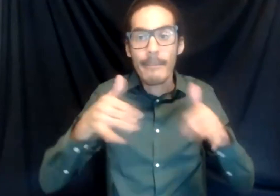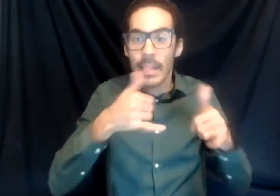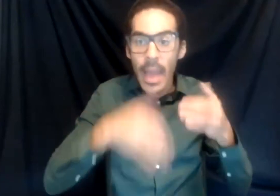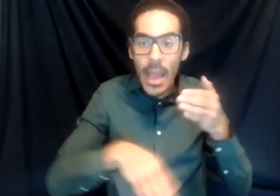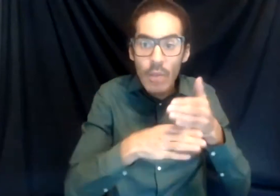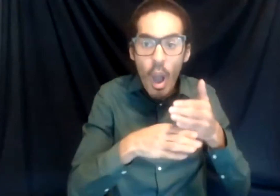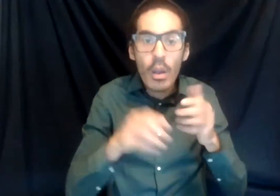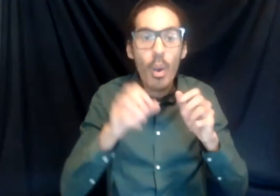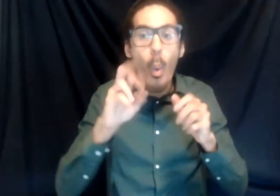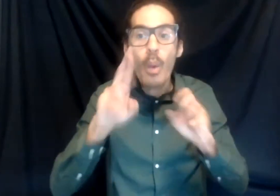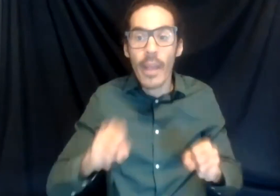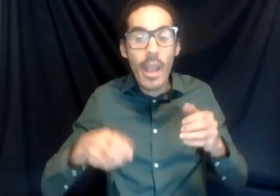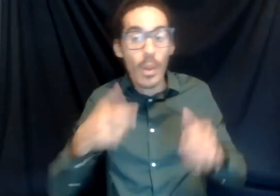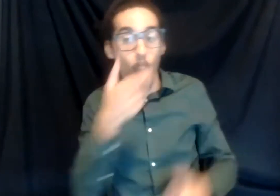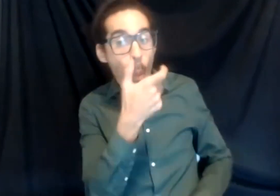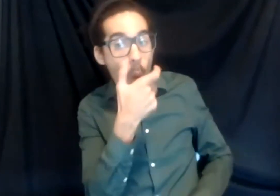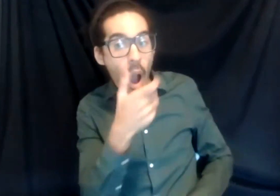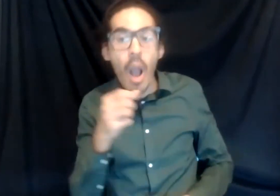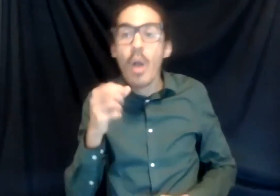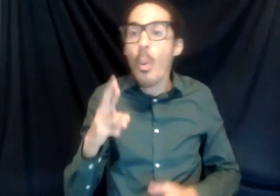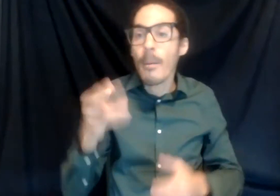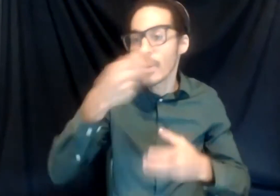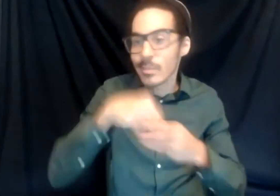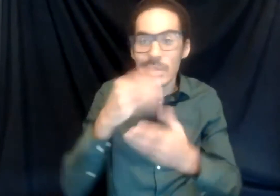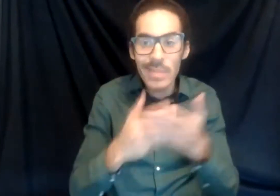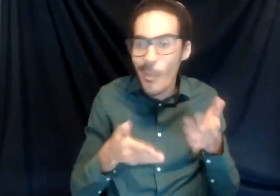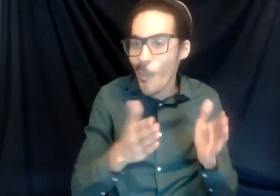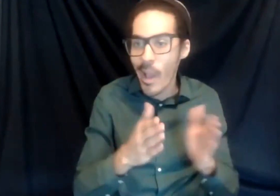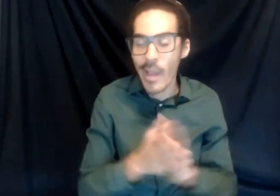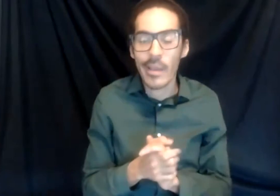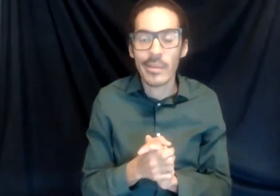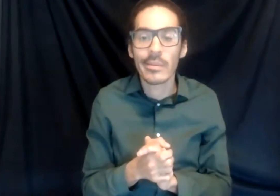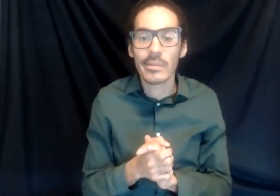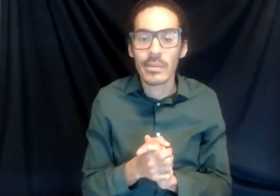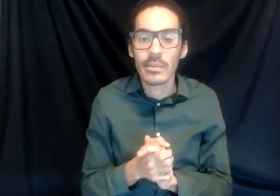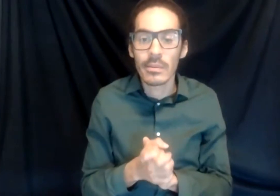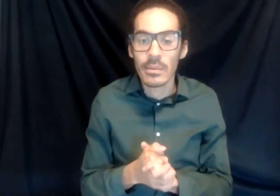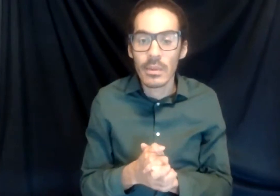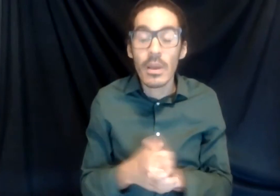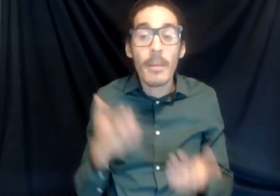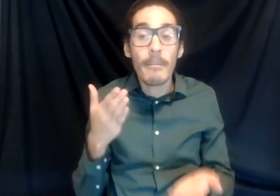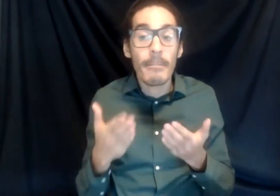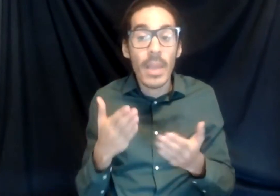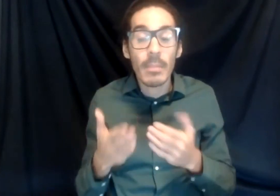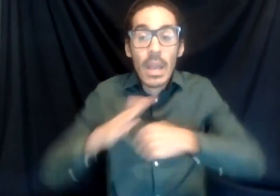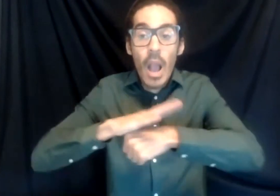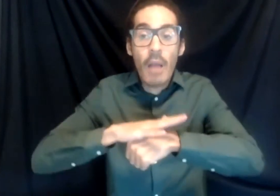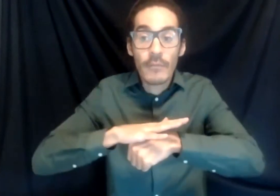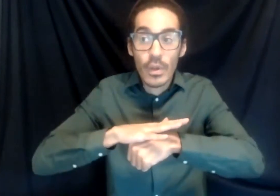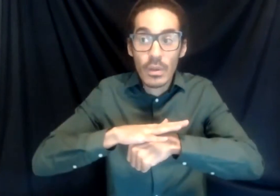something or you're making a large event, make more events that can also cover people who can't do certain things, maybe not as physically fit. Just trying